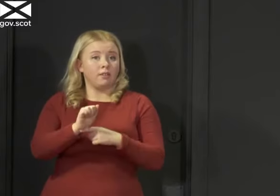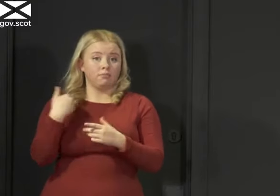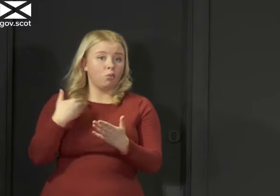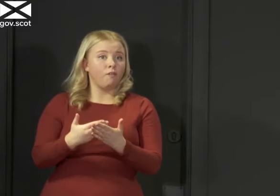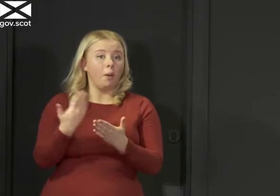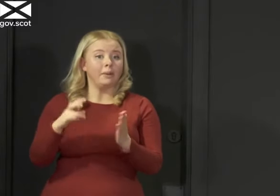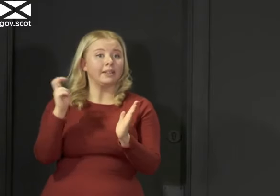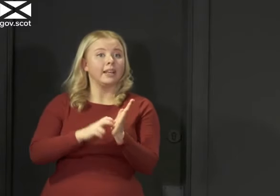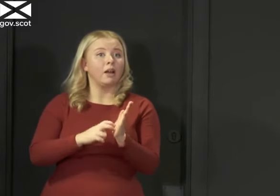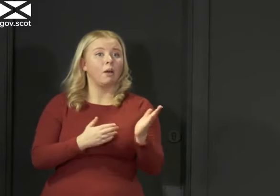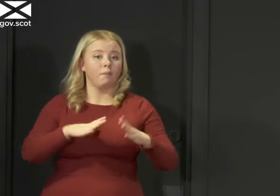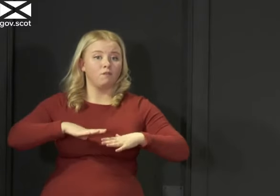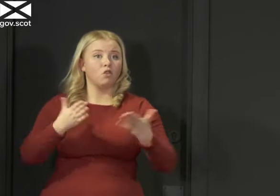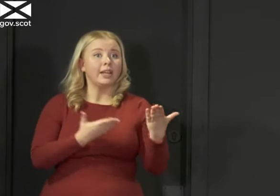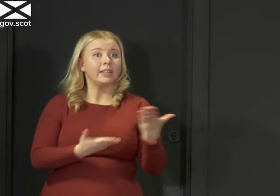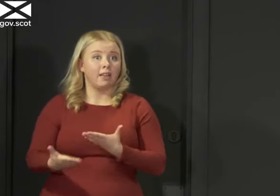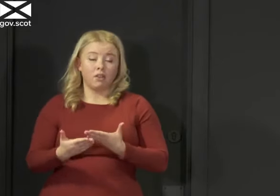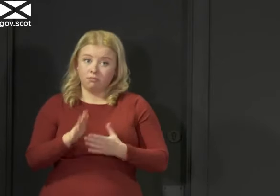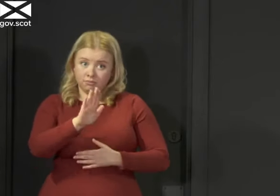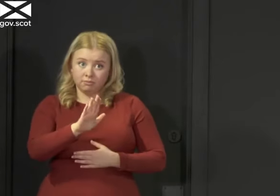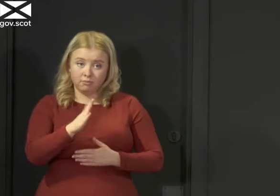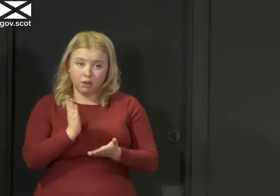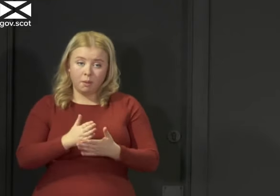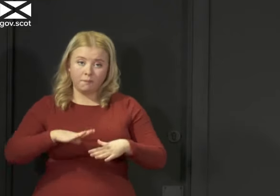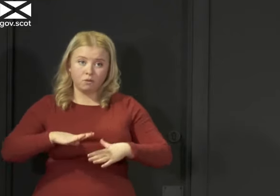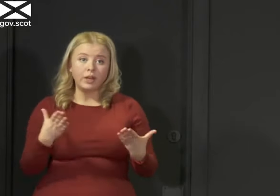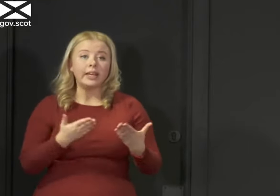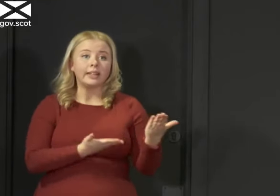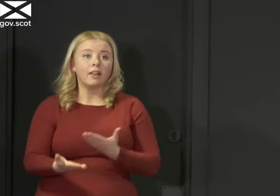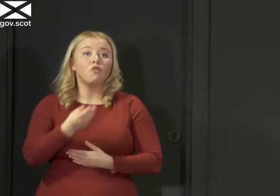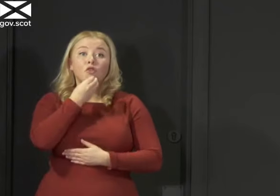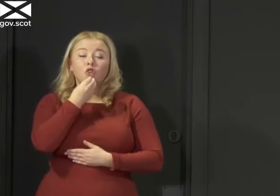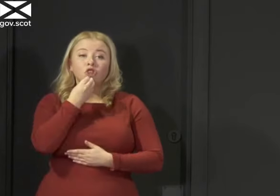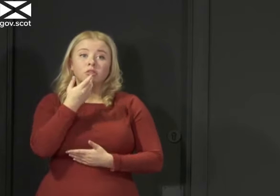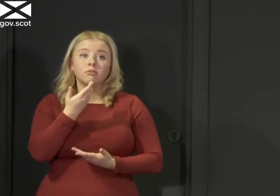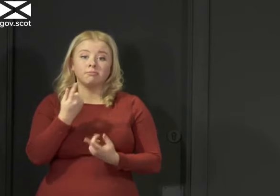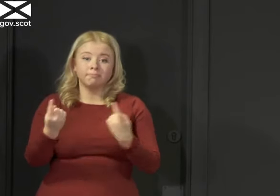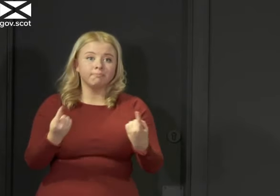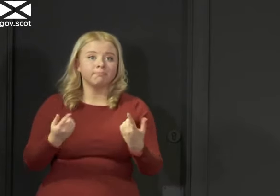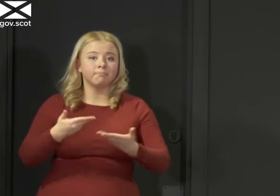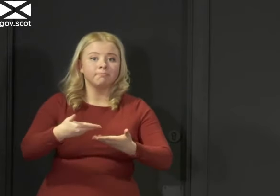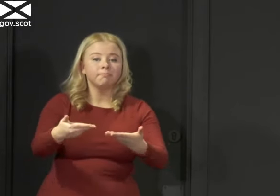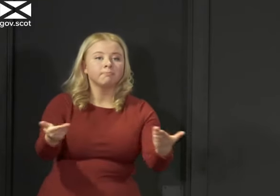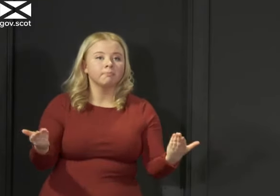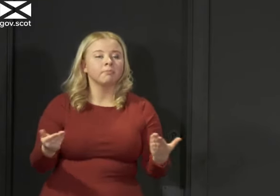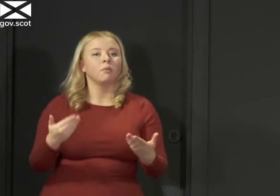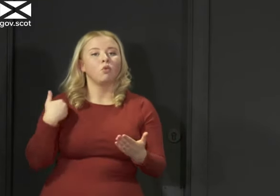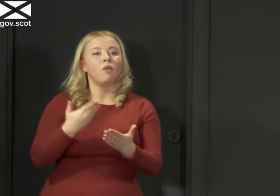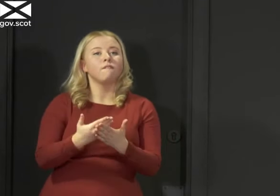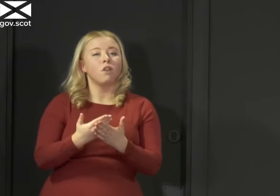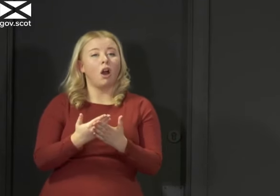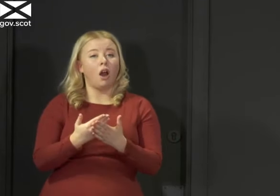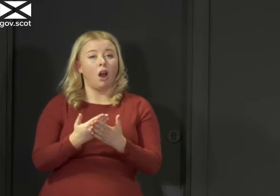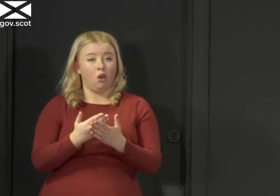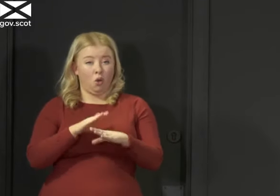this free delivery service. And let me stress, it is free delivery of food. And so far, more than a quarter of a